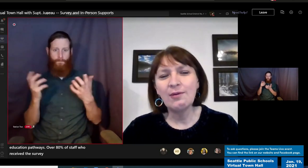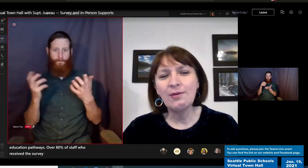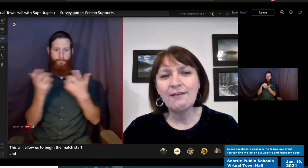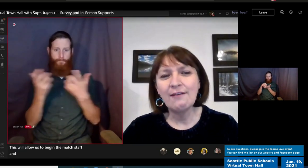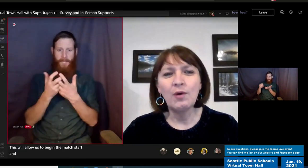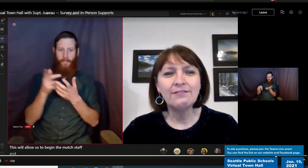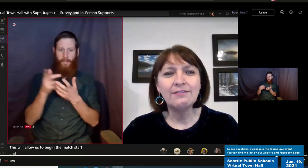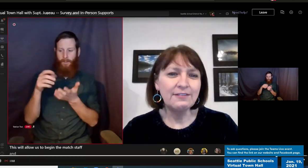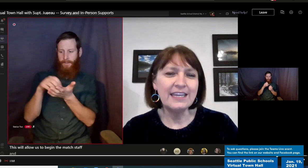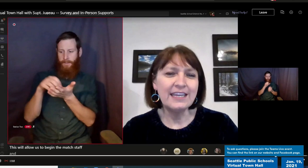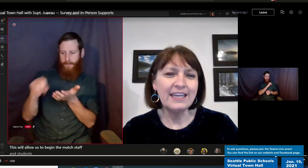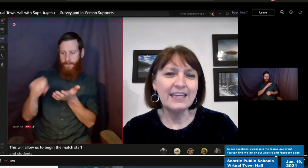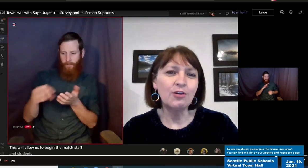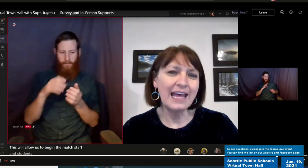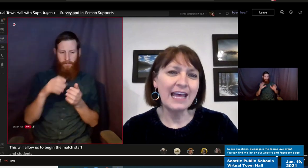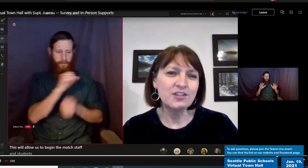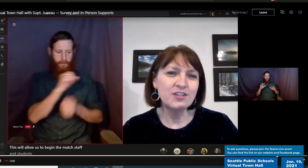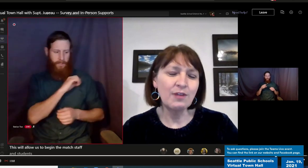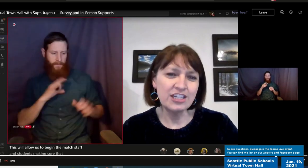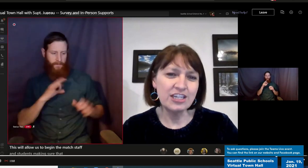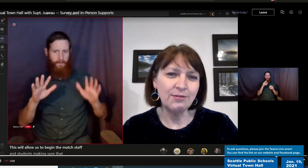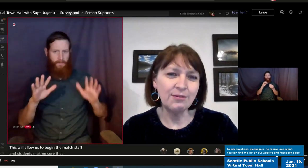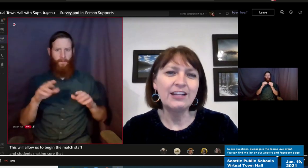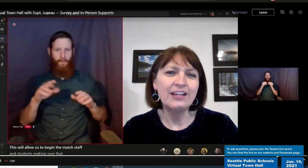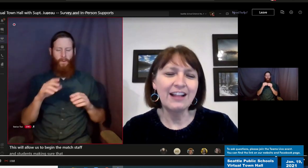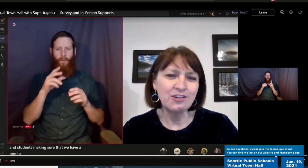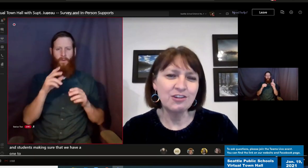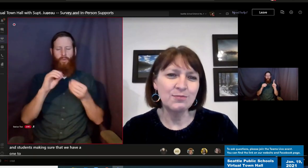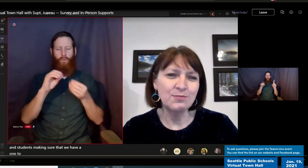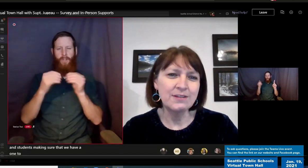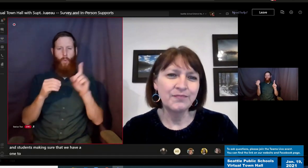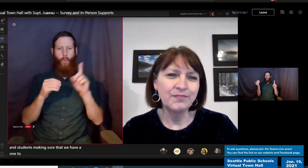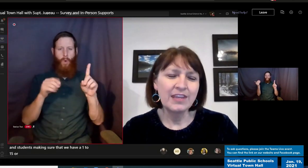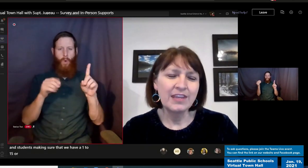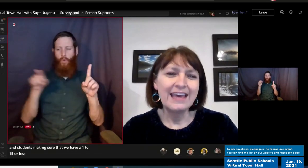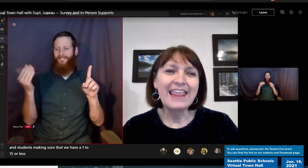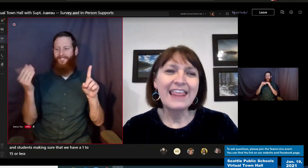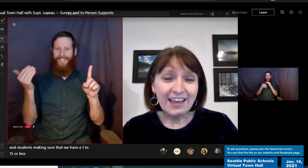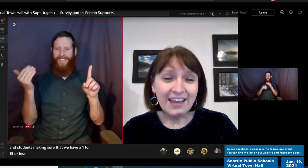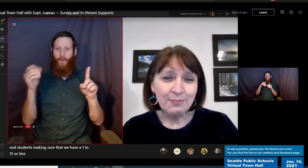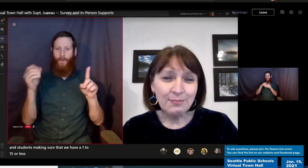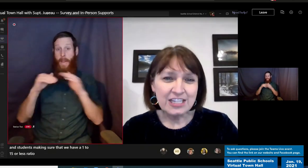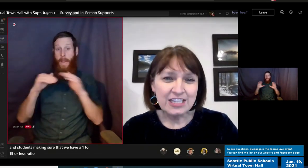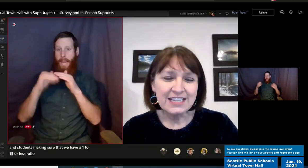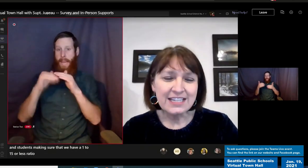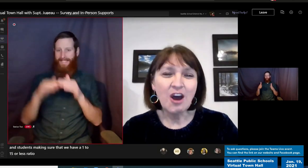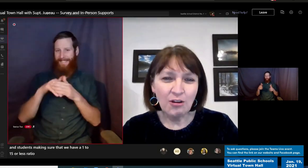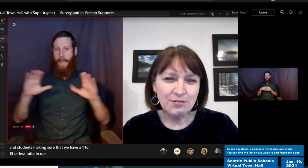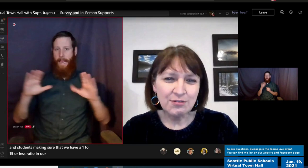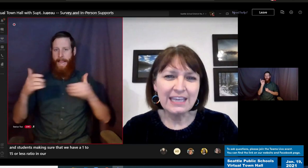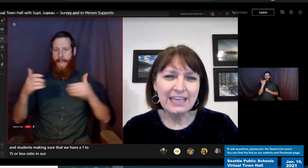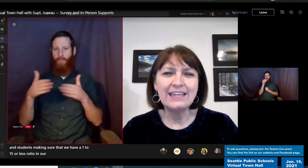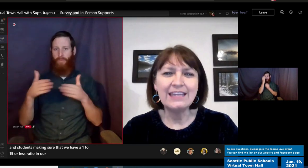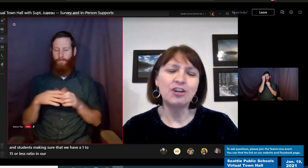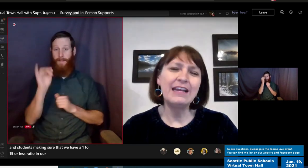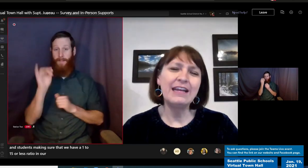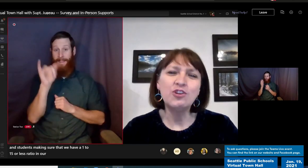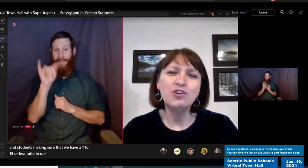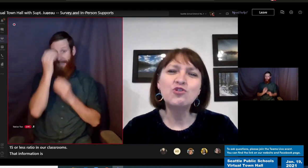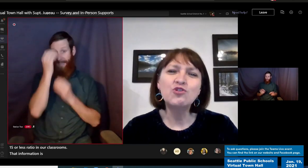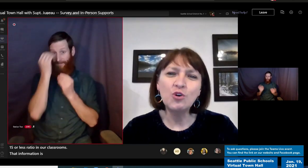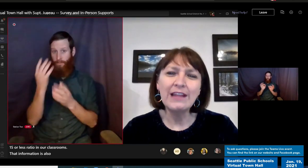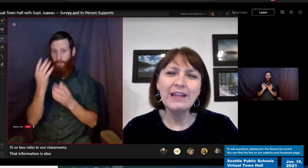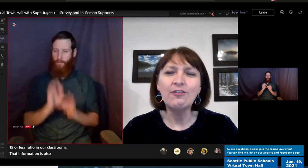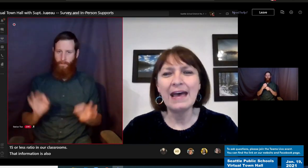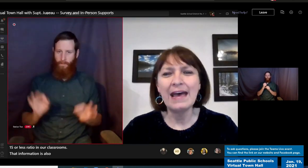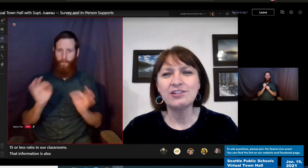have a 1 to 15 or less ratio in our classrooms. That information is also key to creating new school